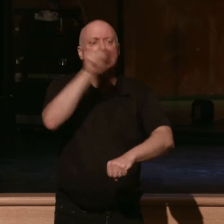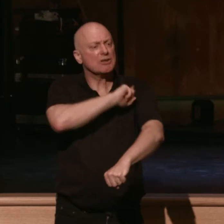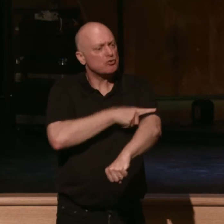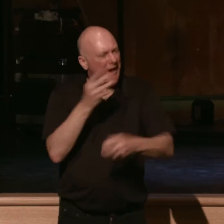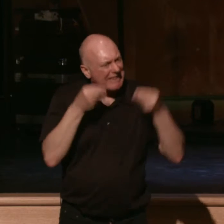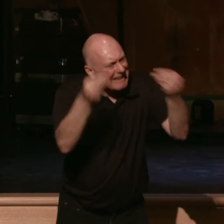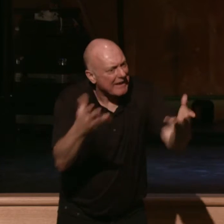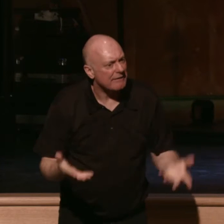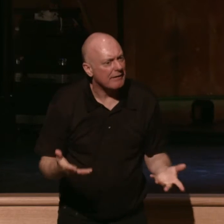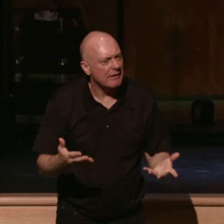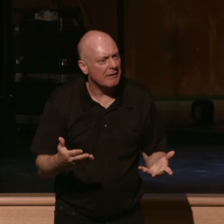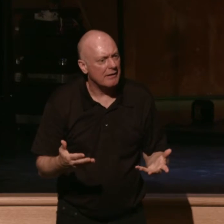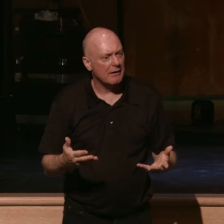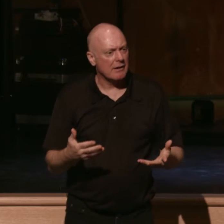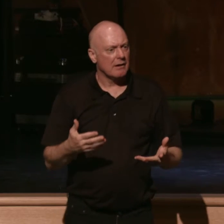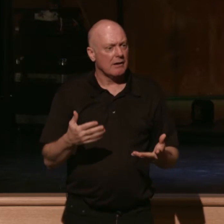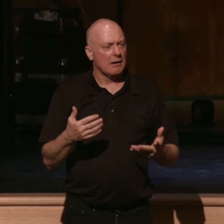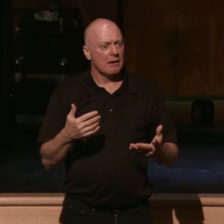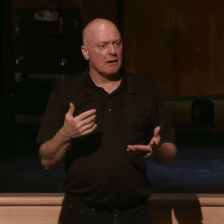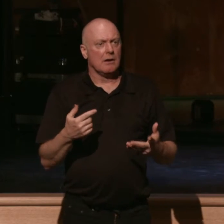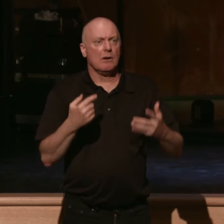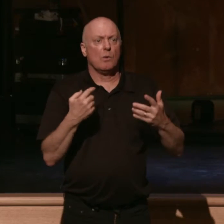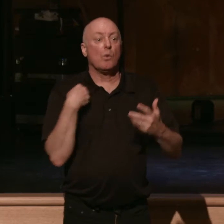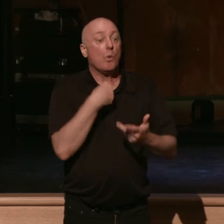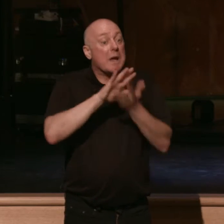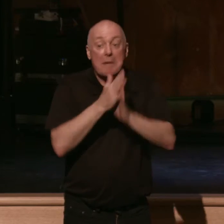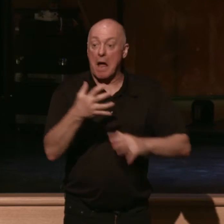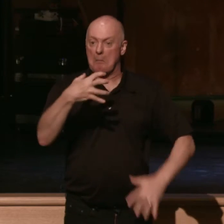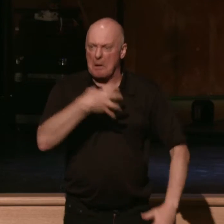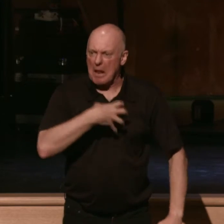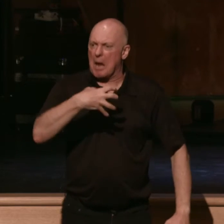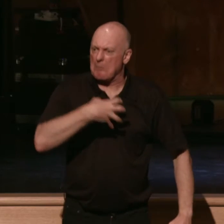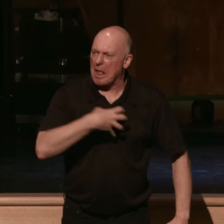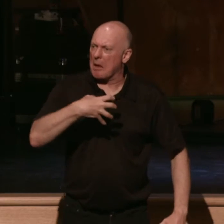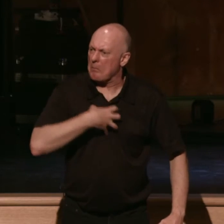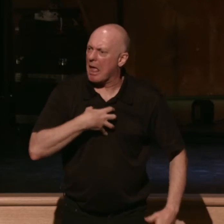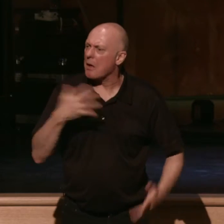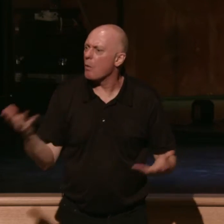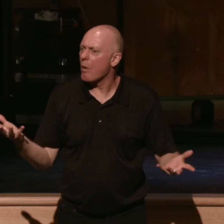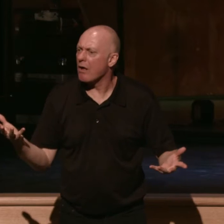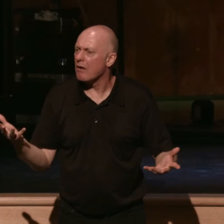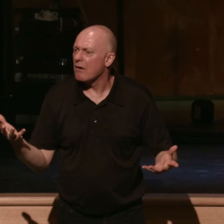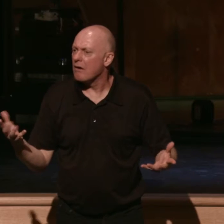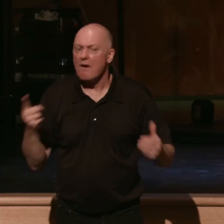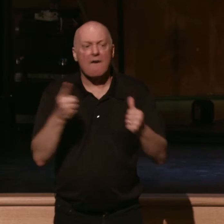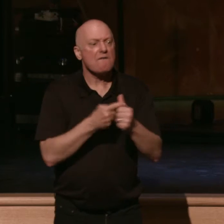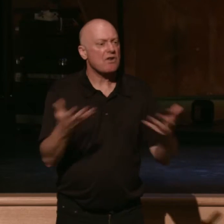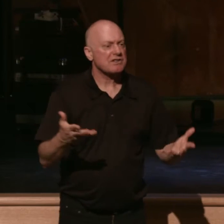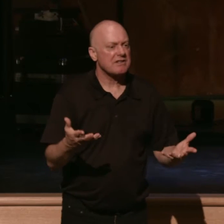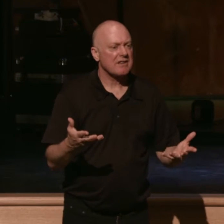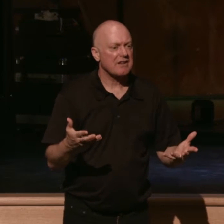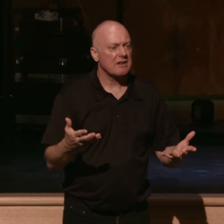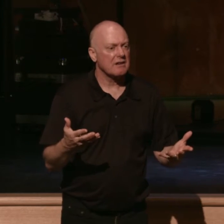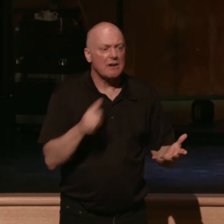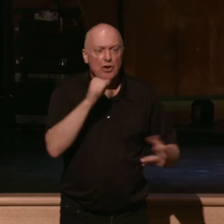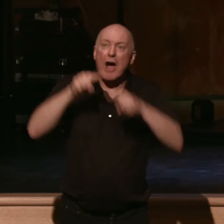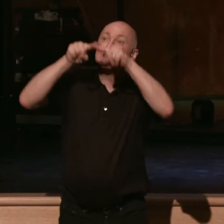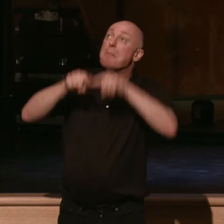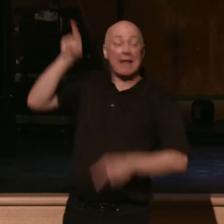way down into growing complaint and growing loss, the first thing you can do is abandon that strength. The first thing you can do is